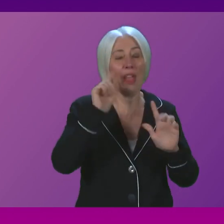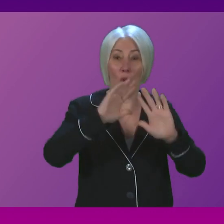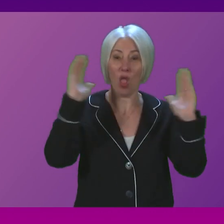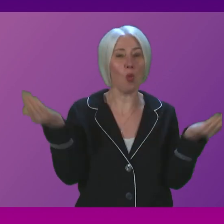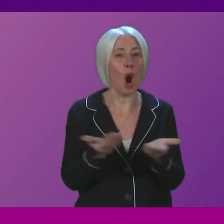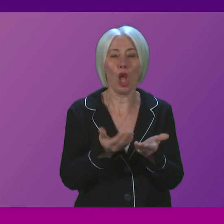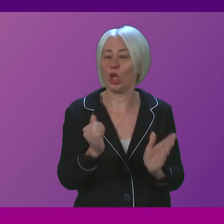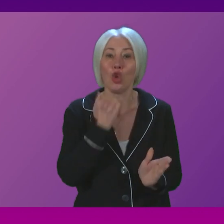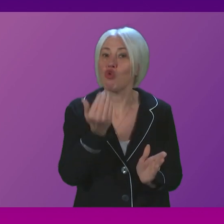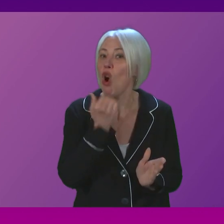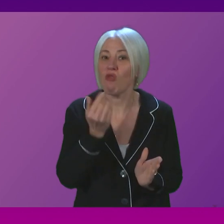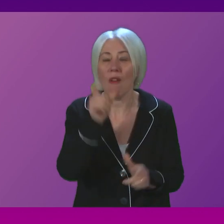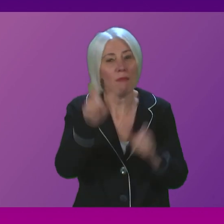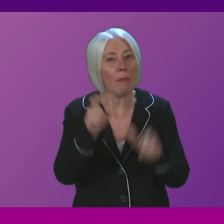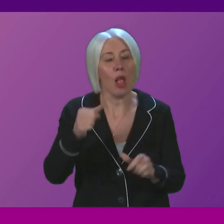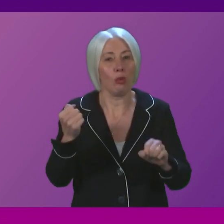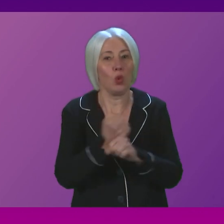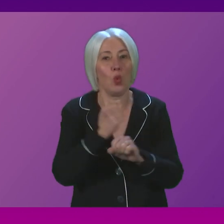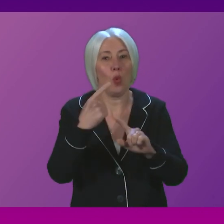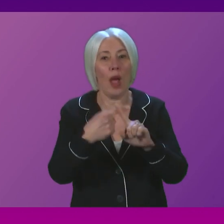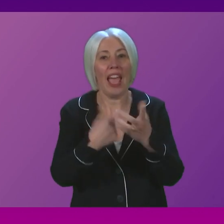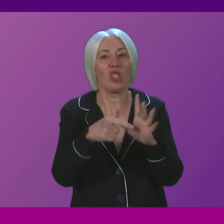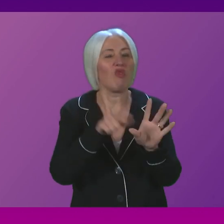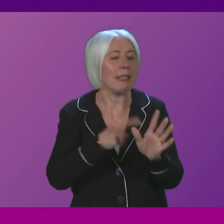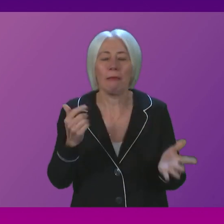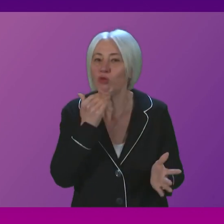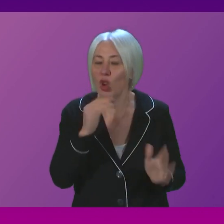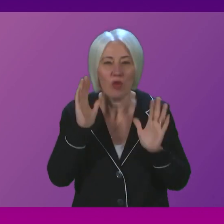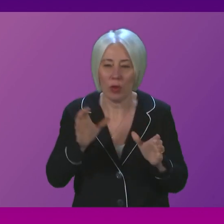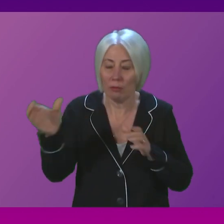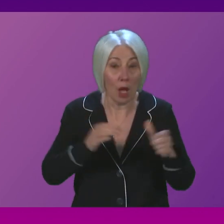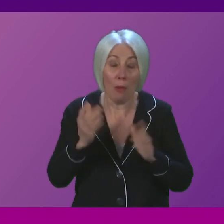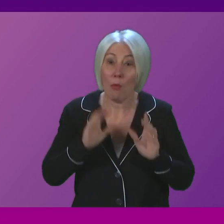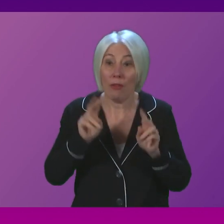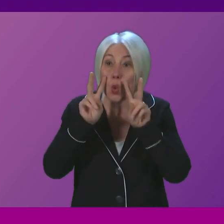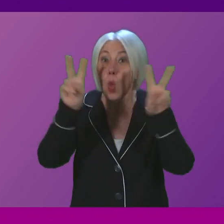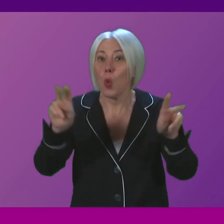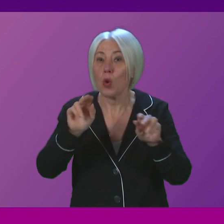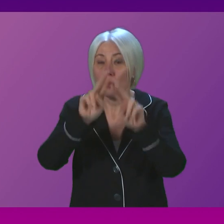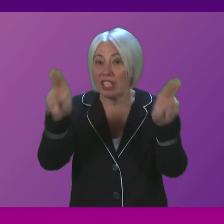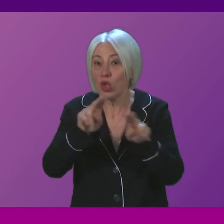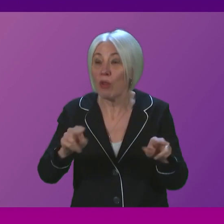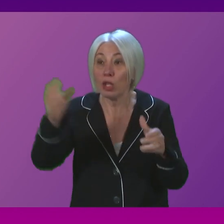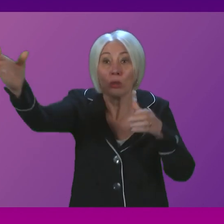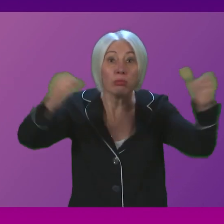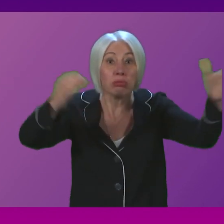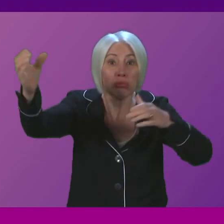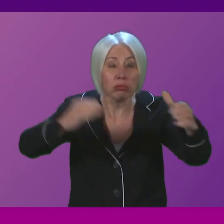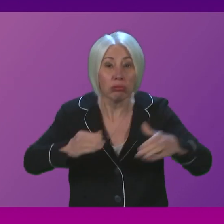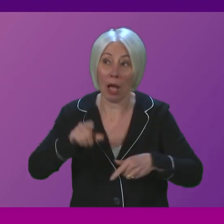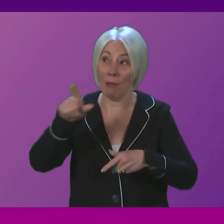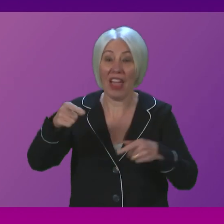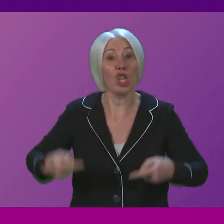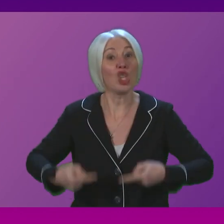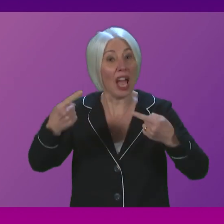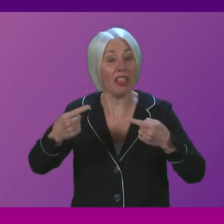of radiologists and therefore we need to recruit internationally as well. And the challenge of international recruitment,